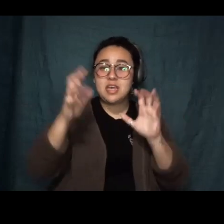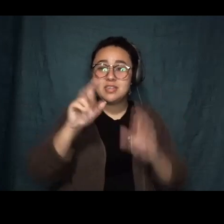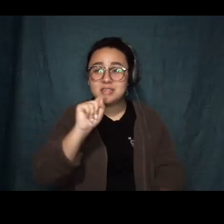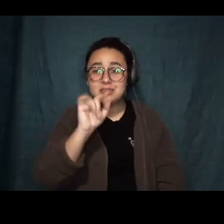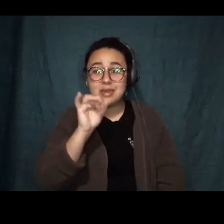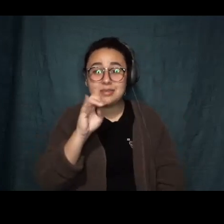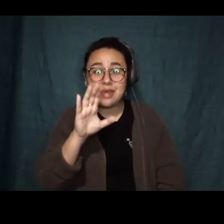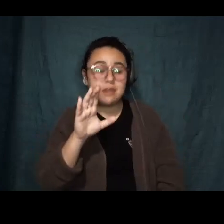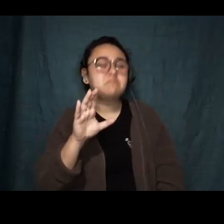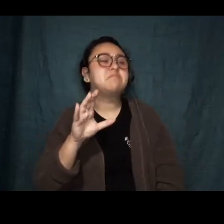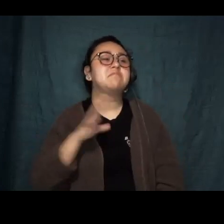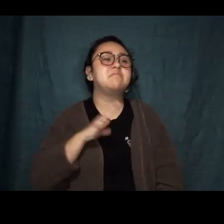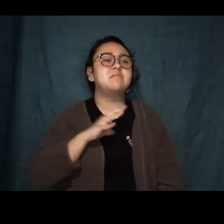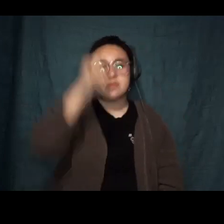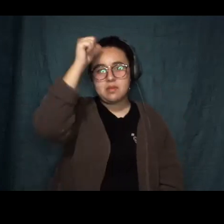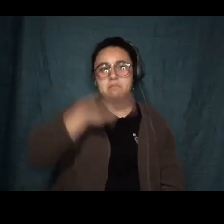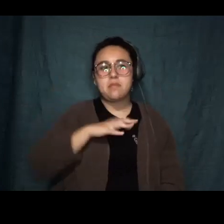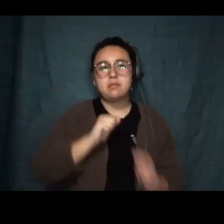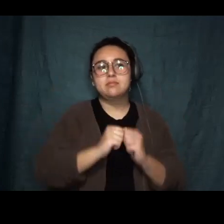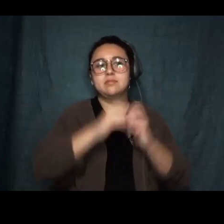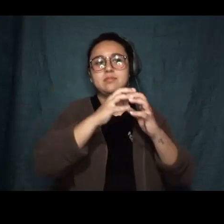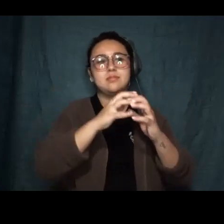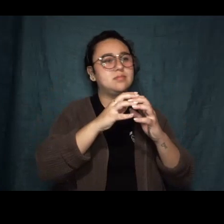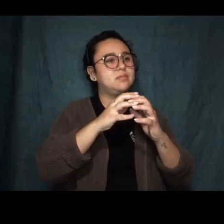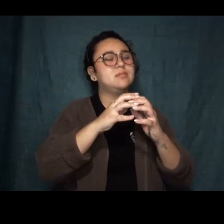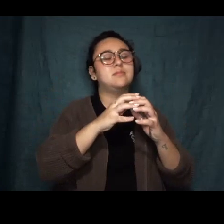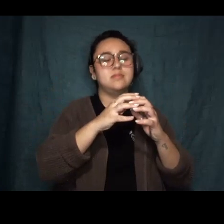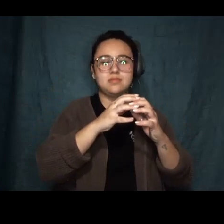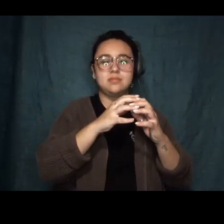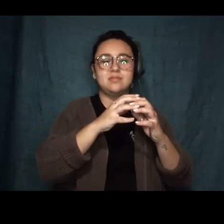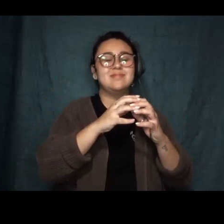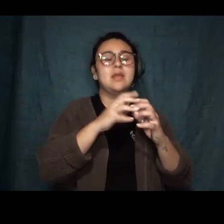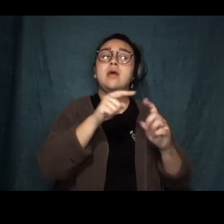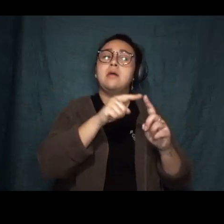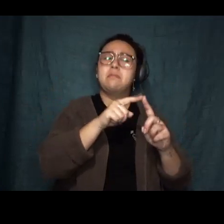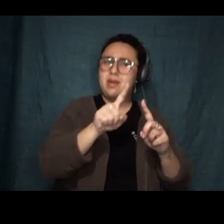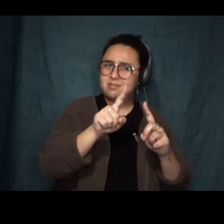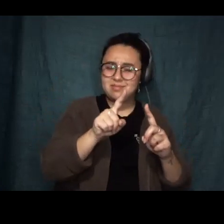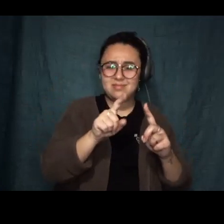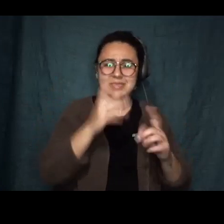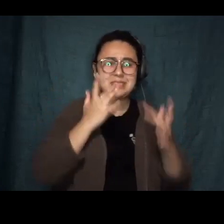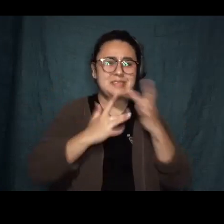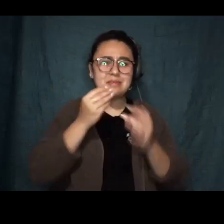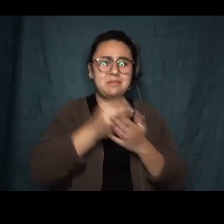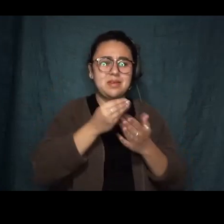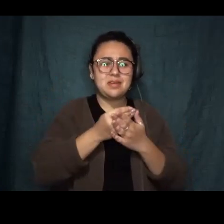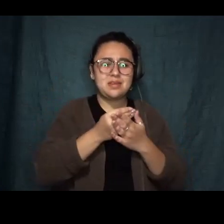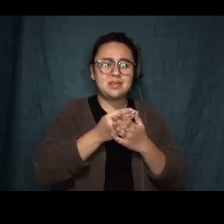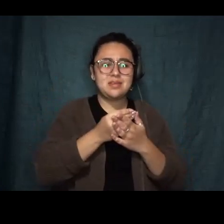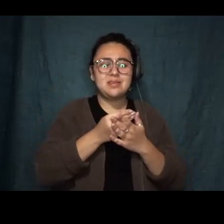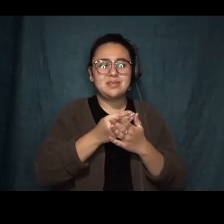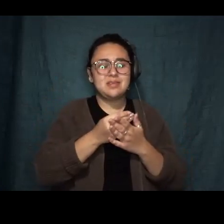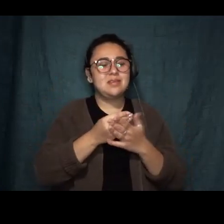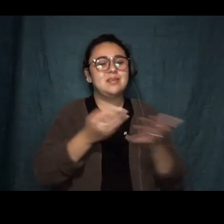planned to build his scale, but that plan hadn't survived initial cost estimates. They'd only ever had a quarter of the passenger rooms the actual Titanic